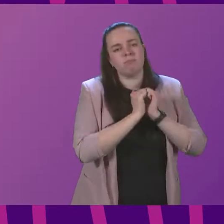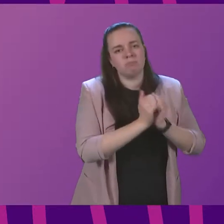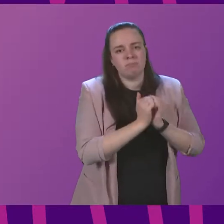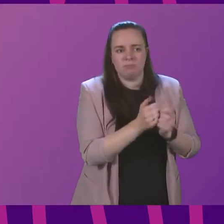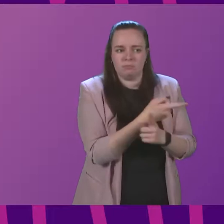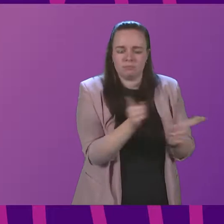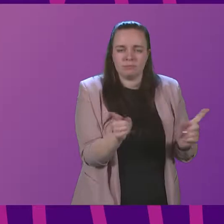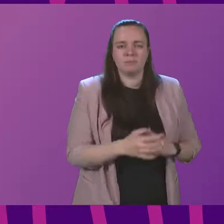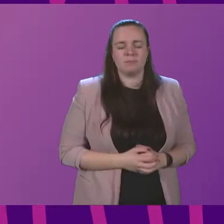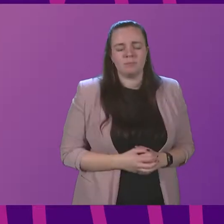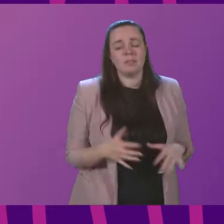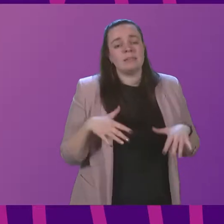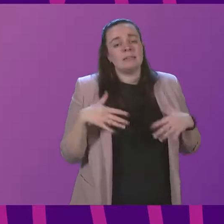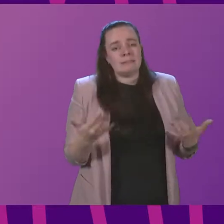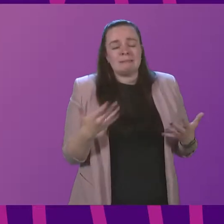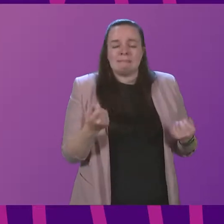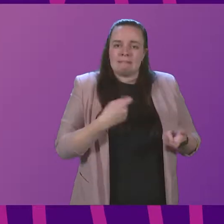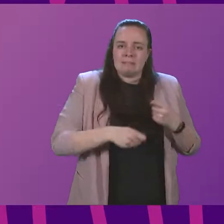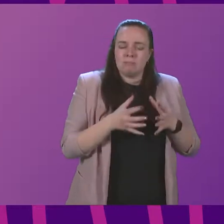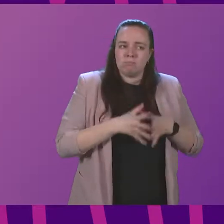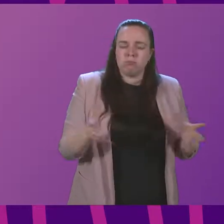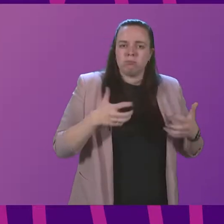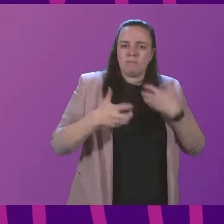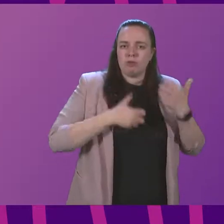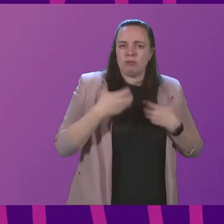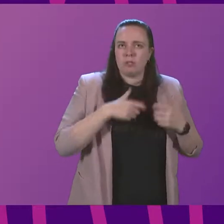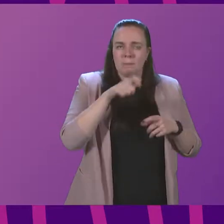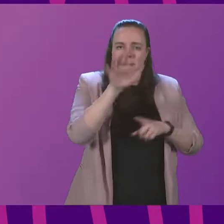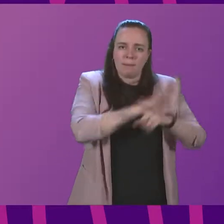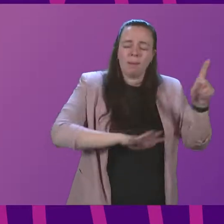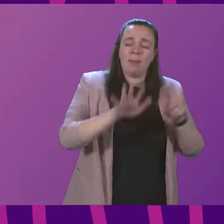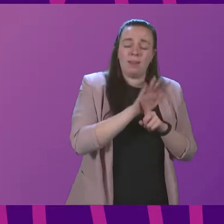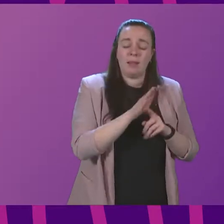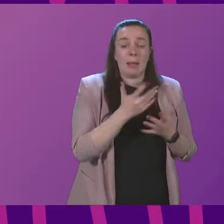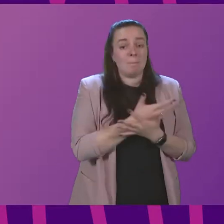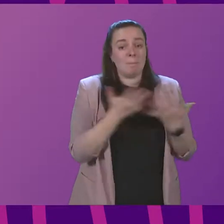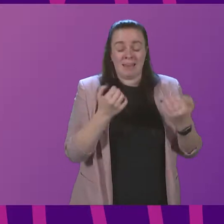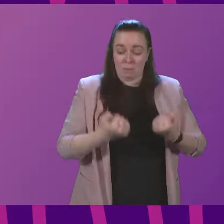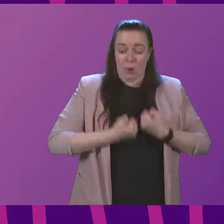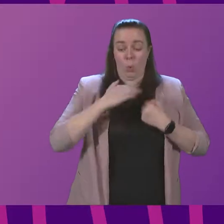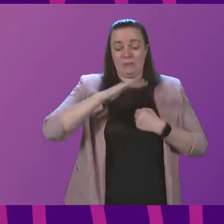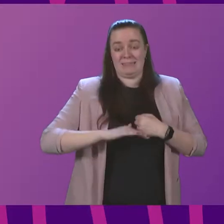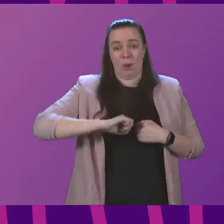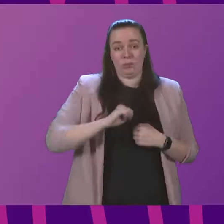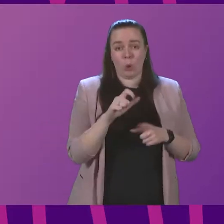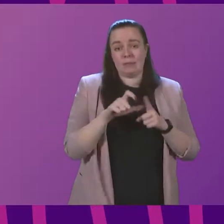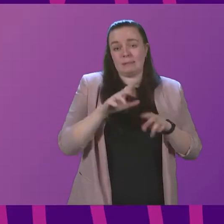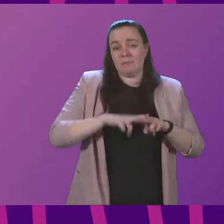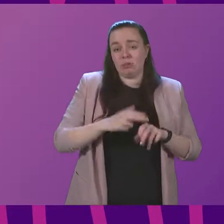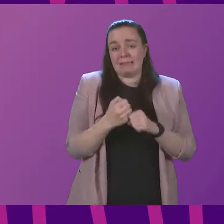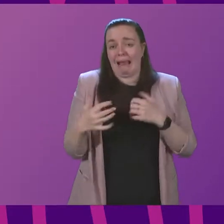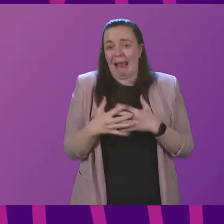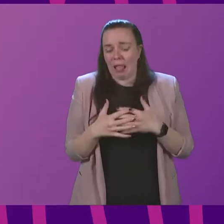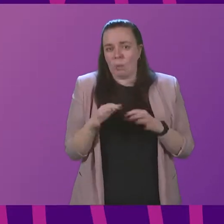to them. There is, however, a growing frustration from the thousands of people across the country, including many in my own South Scotland region and Dumfries and Galloway on the borders,